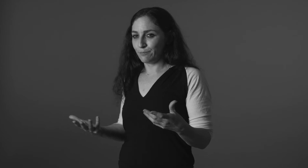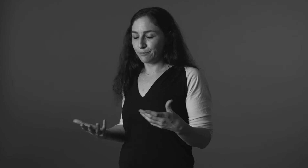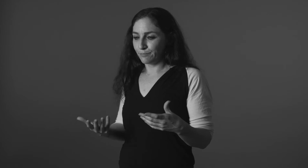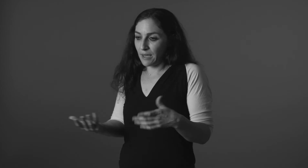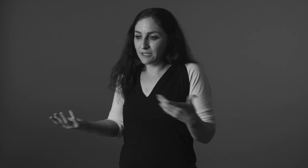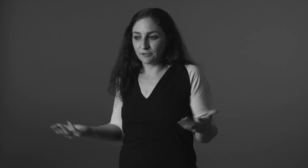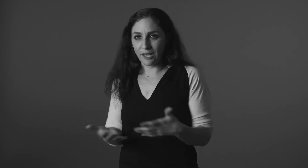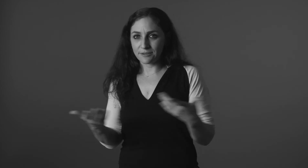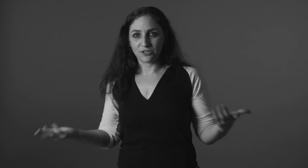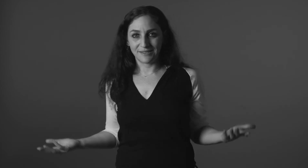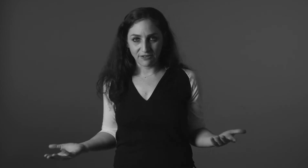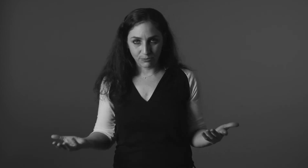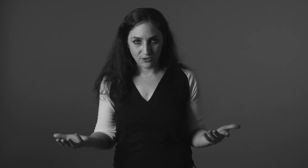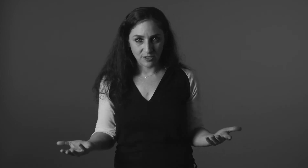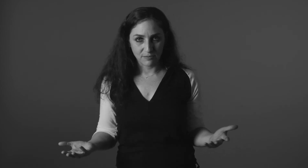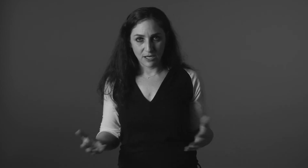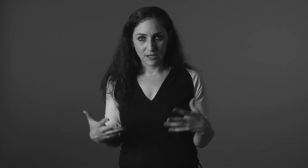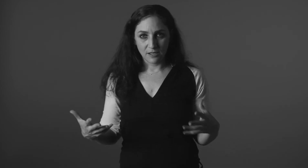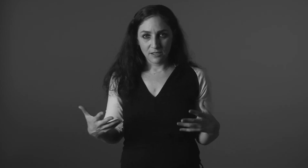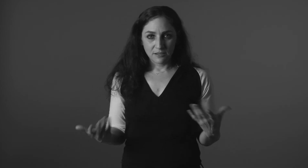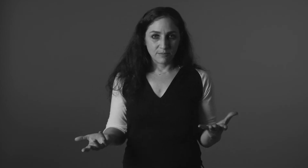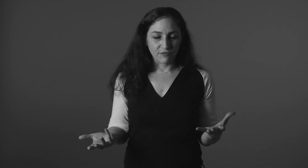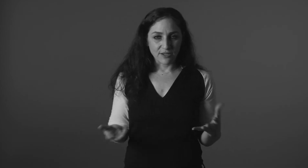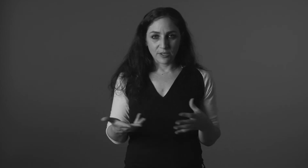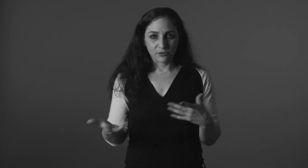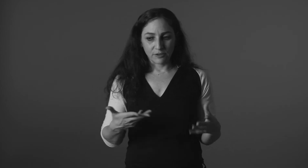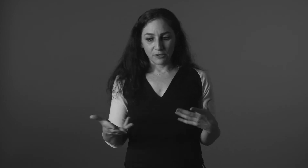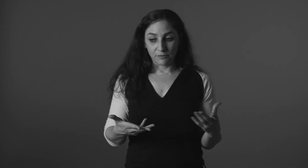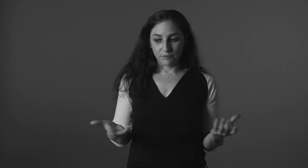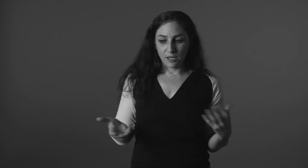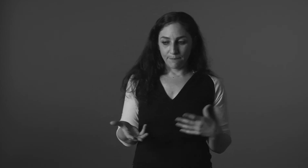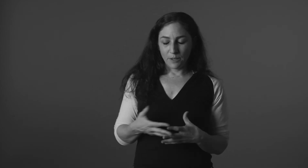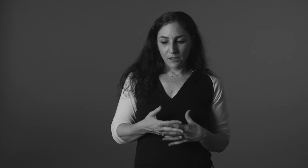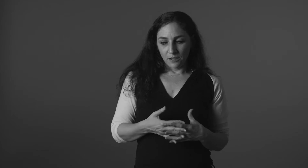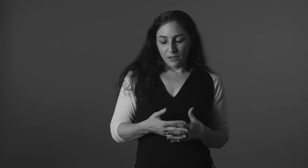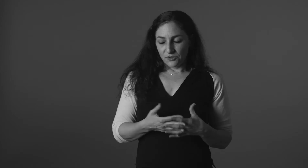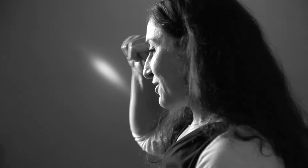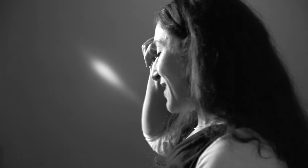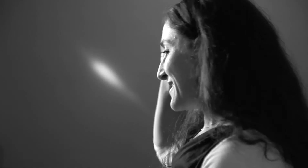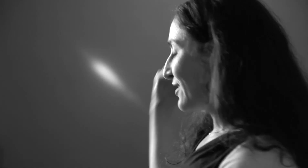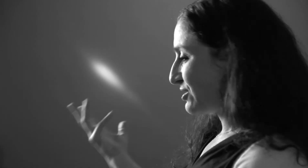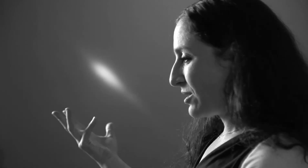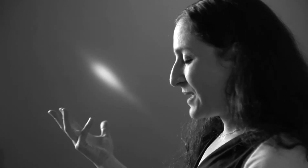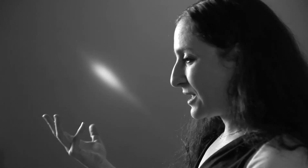I'm maybe still not such a safe person to be to be friends with or, you know. So I tell that story because